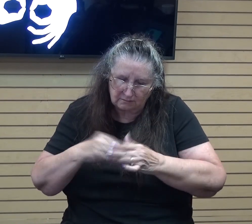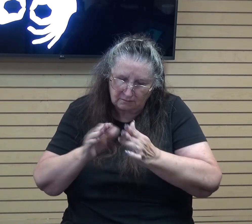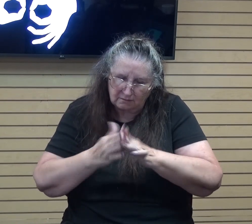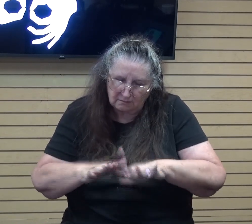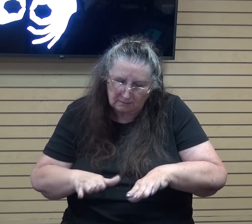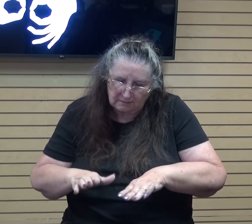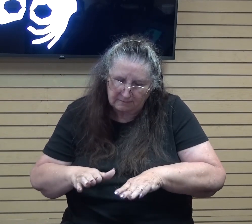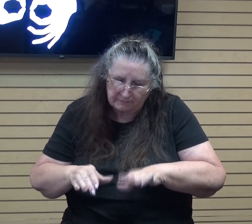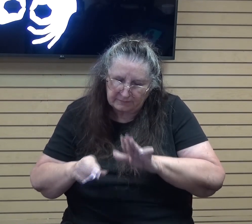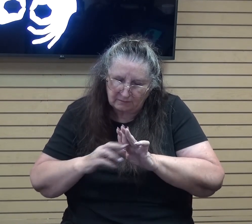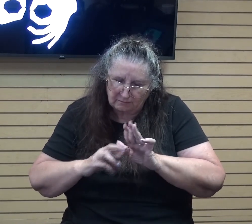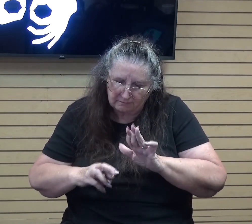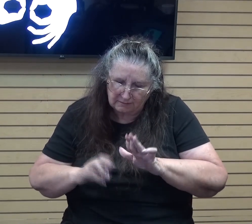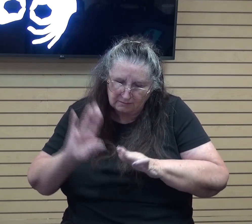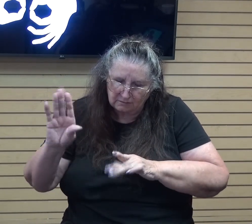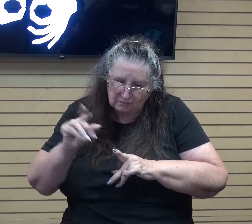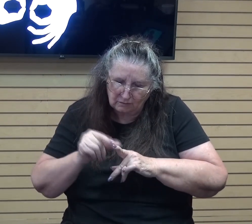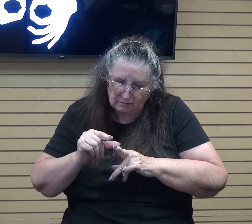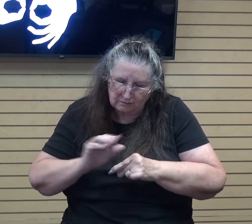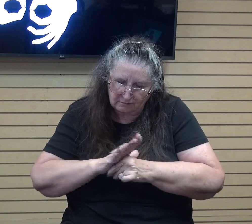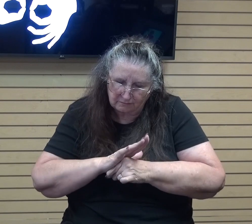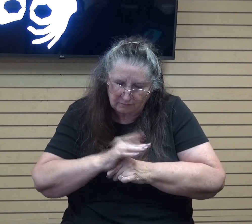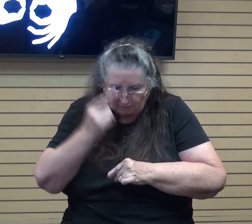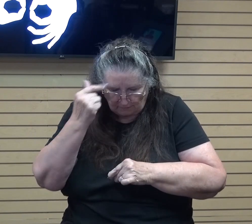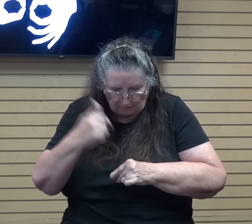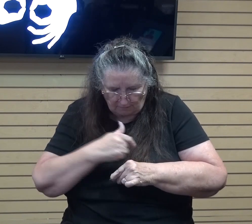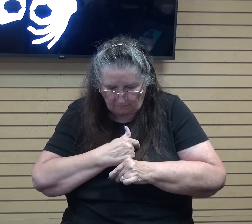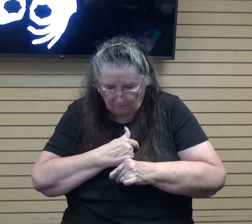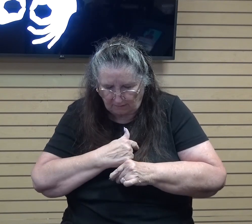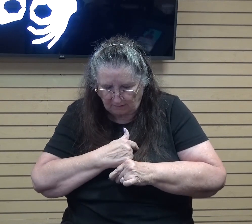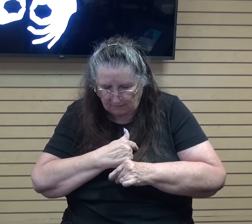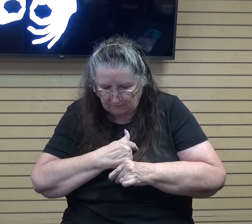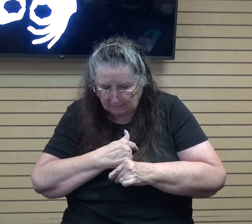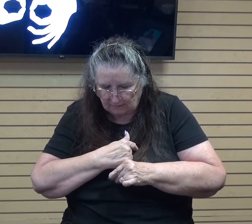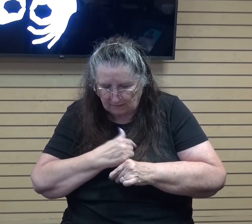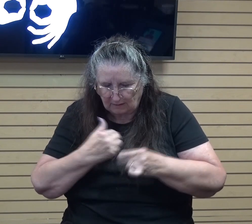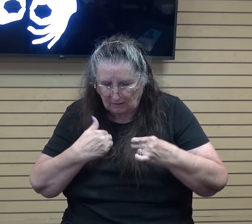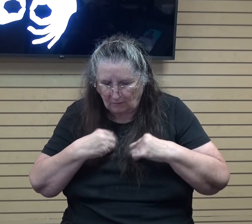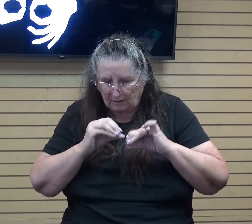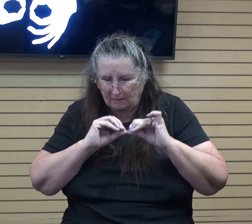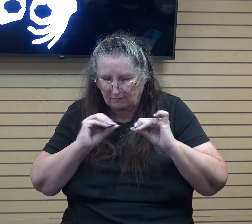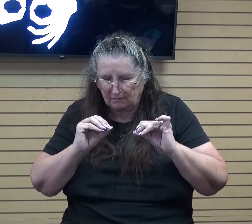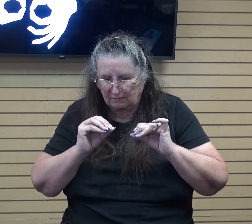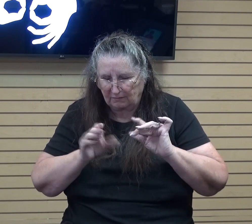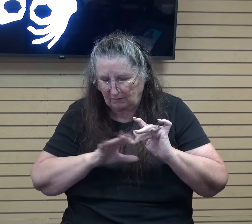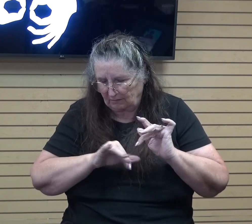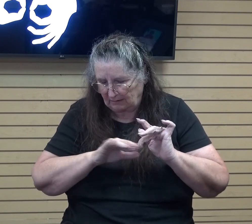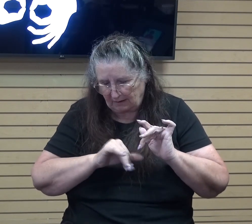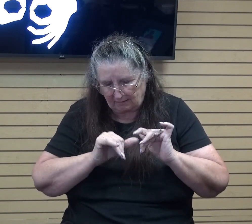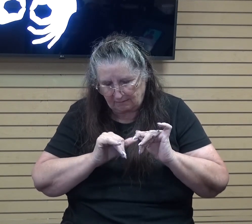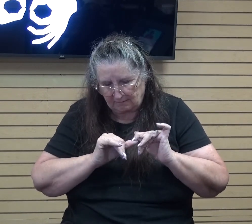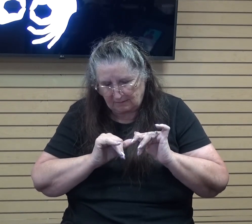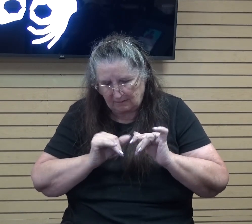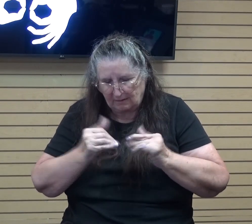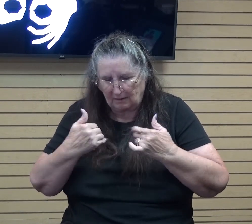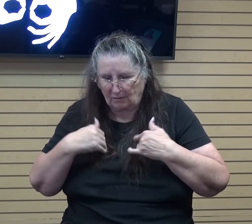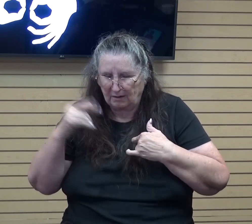Your Word is full for us. We have nothing that we lack. We have You who gives us